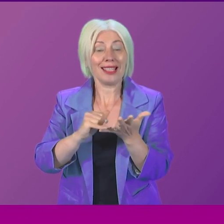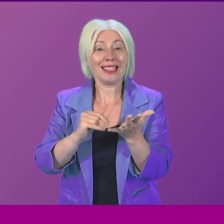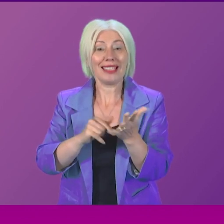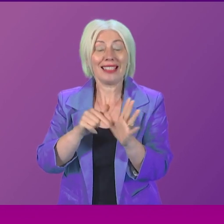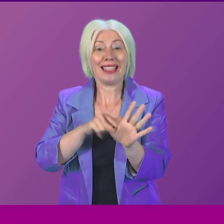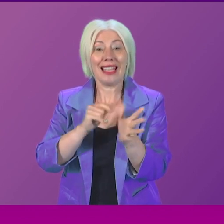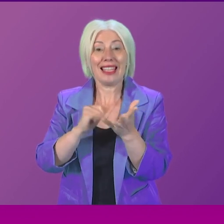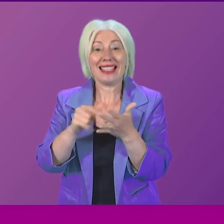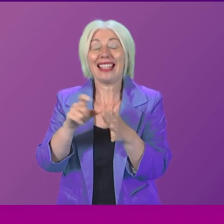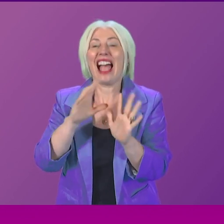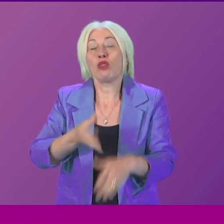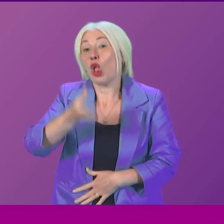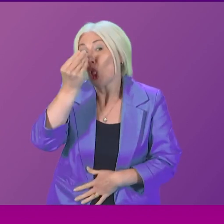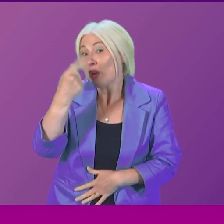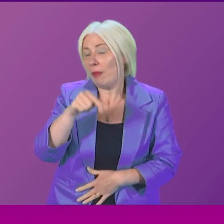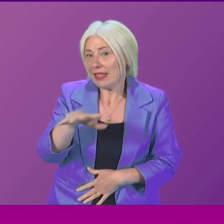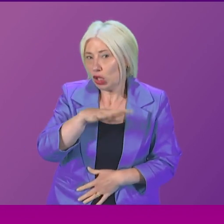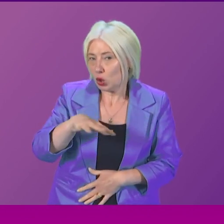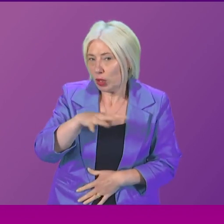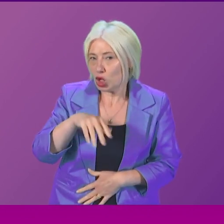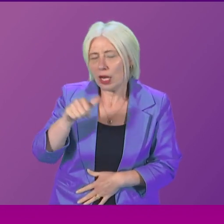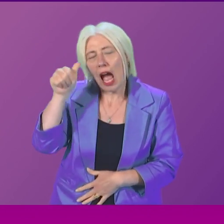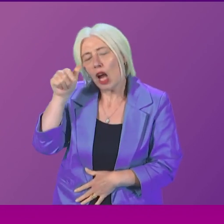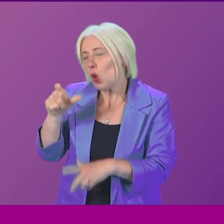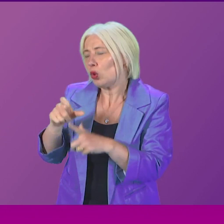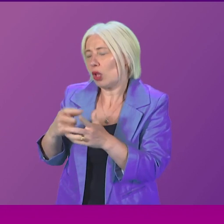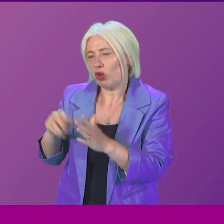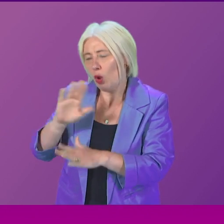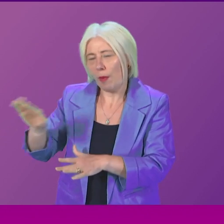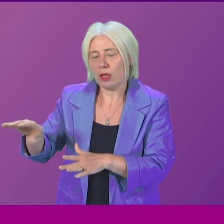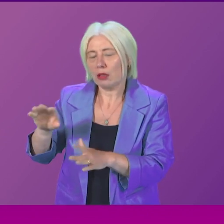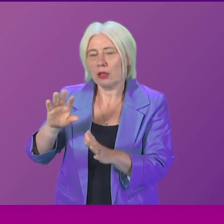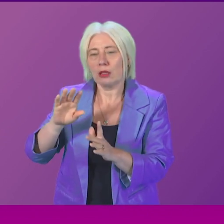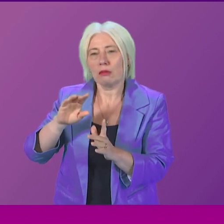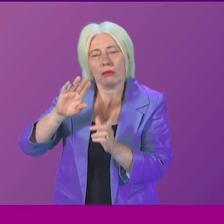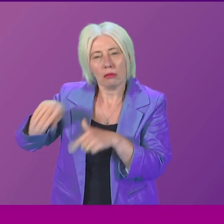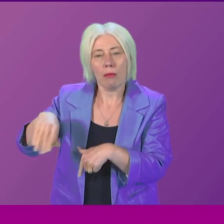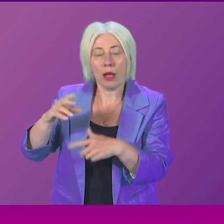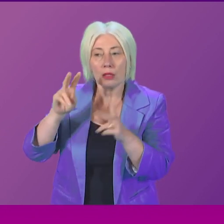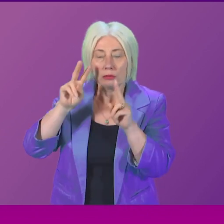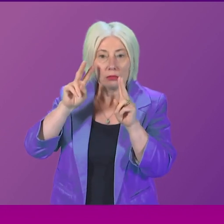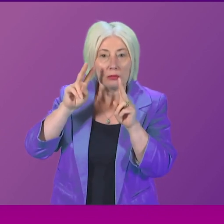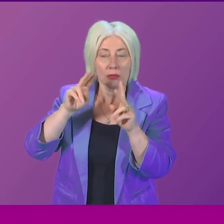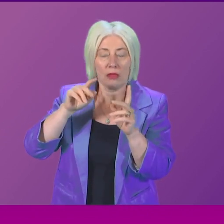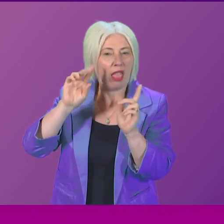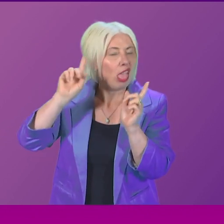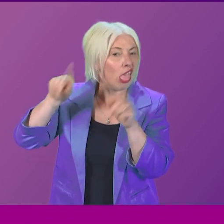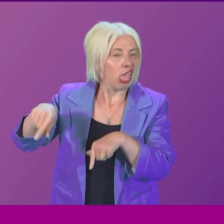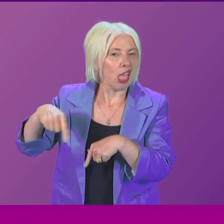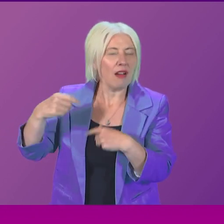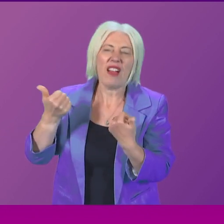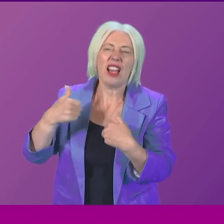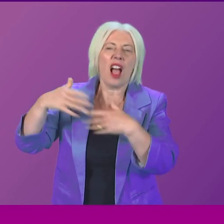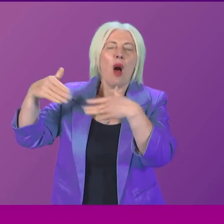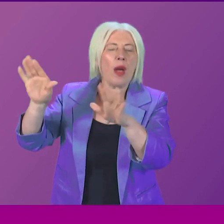look to learn lessons, but I don't think we should ever, and I know Douglas Ross is not doing this, ever look to abdicate El Jamel of the actions that he was